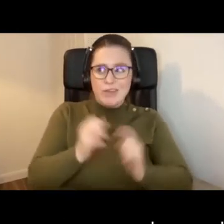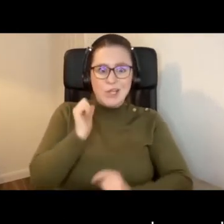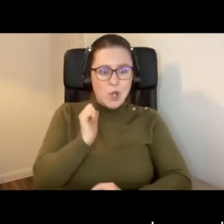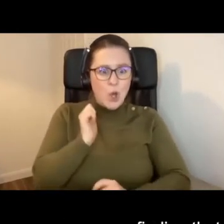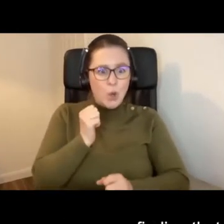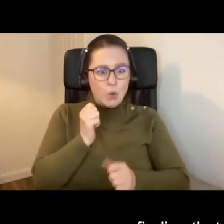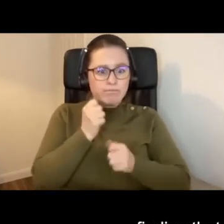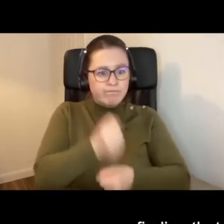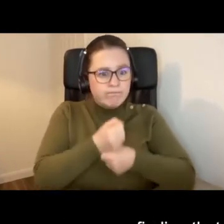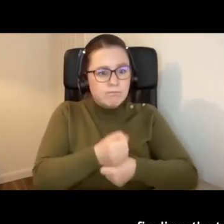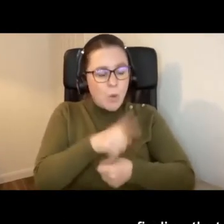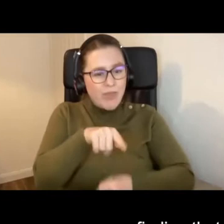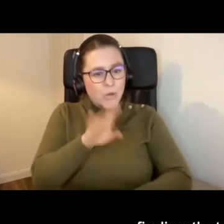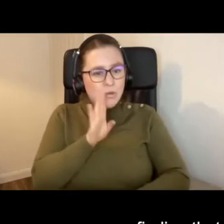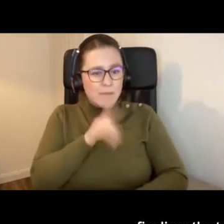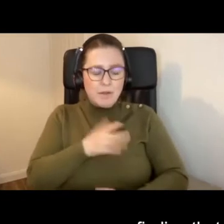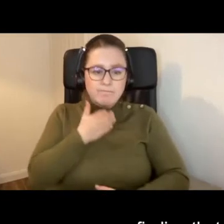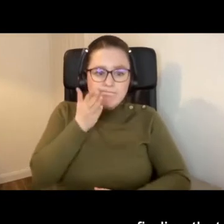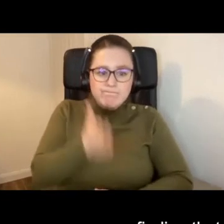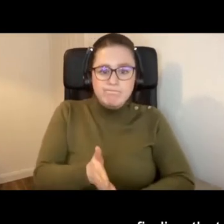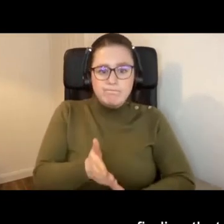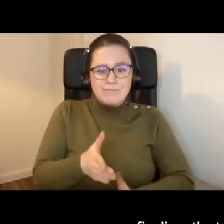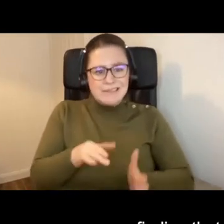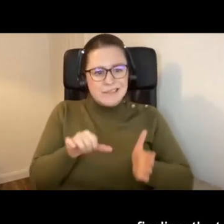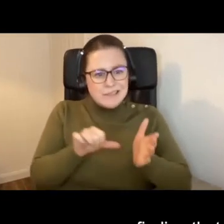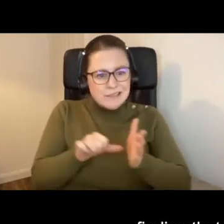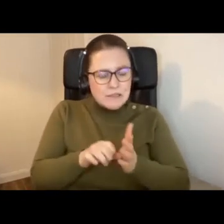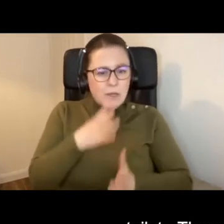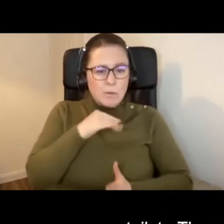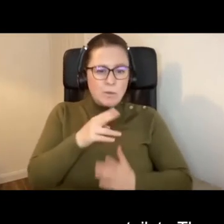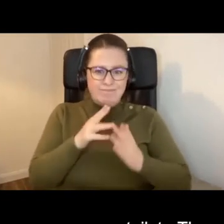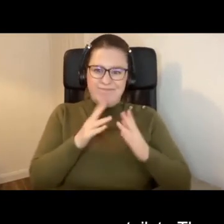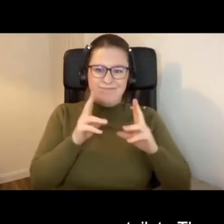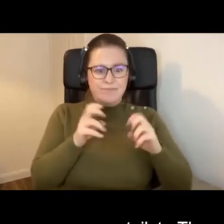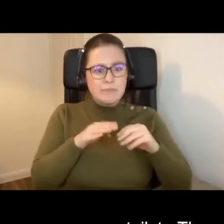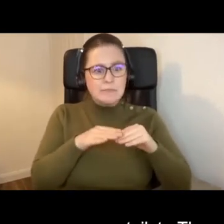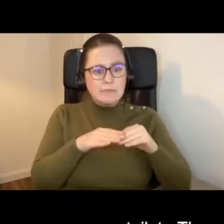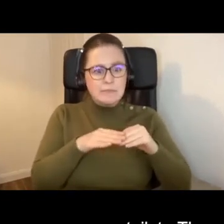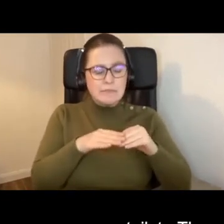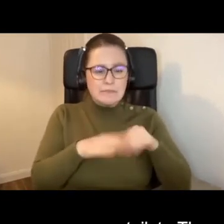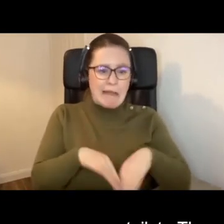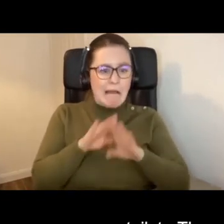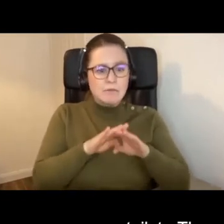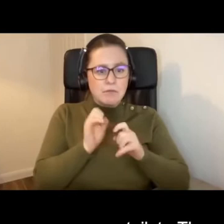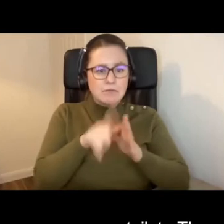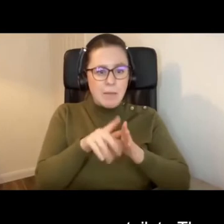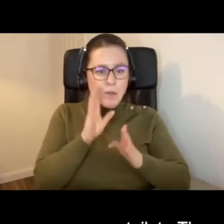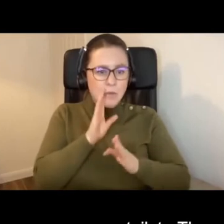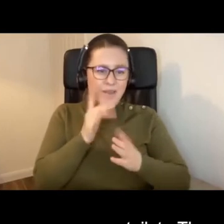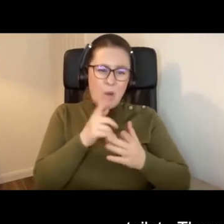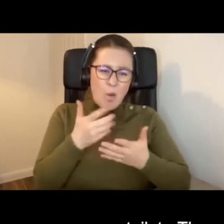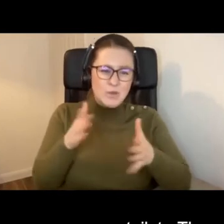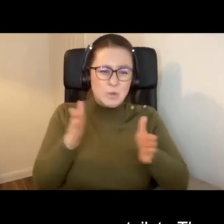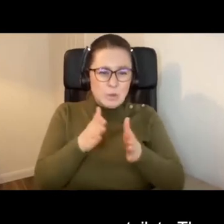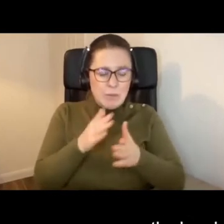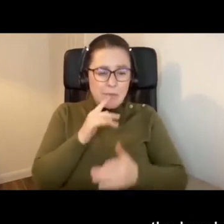Because I was finding that it was harder to use a standard disabled toilet. They were either too small, where